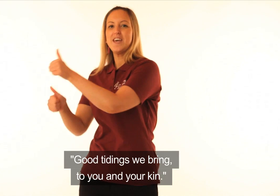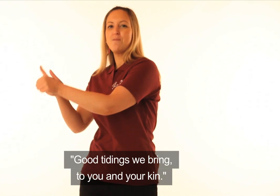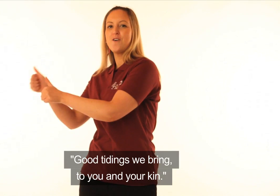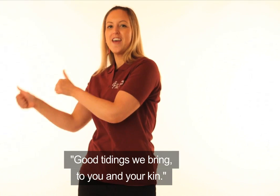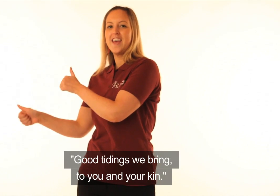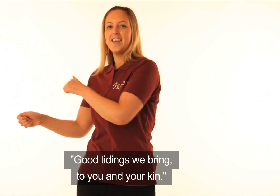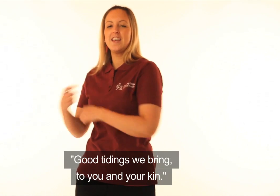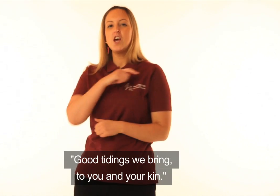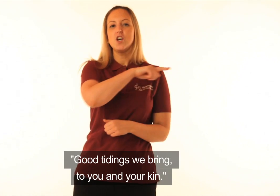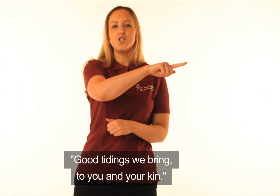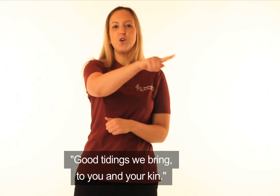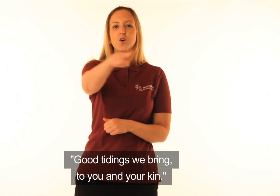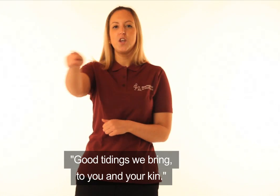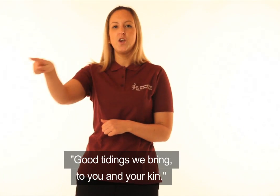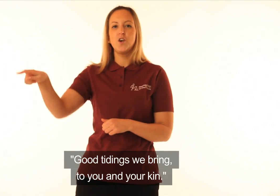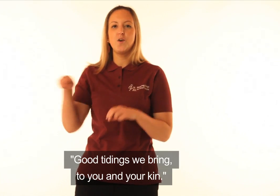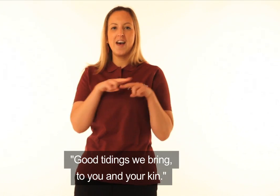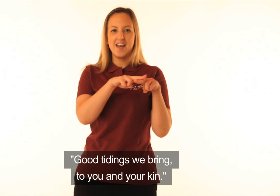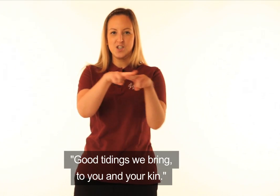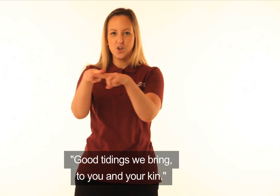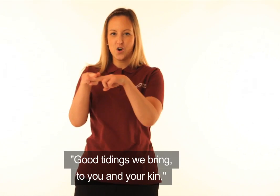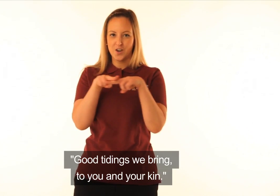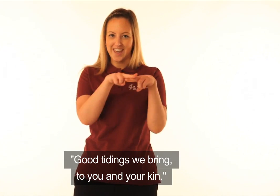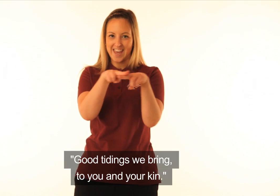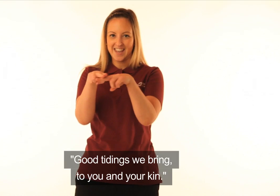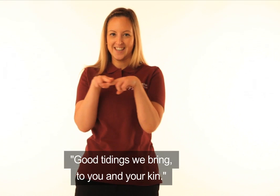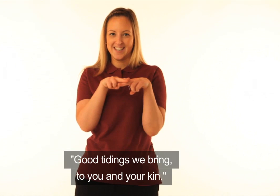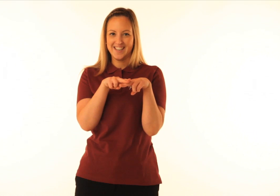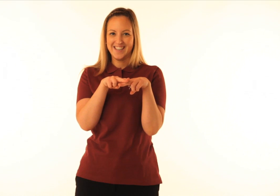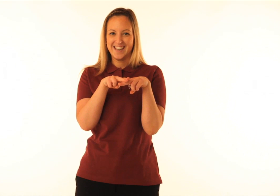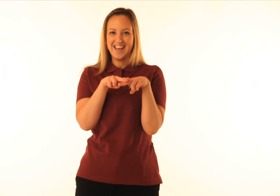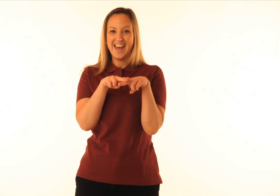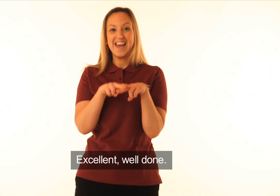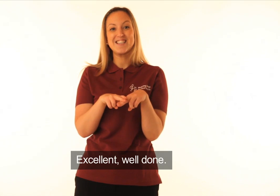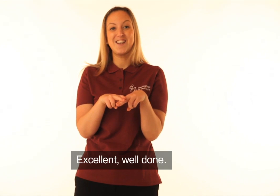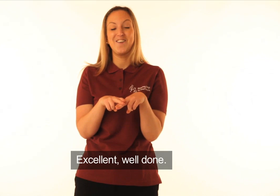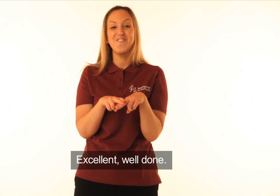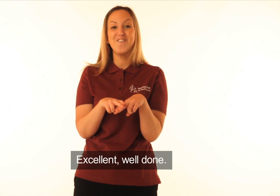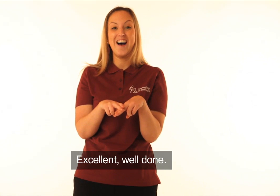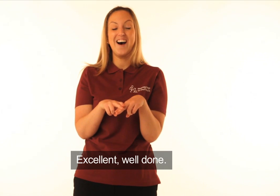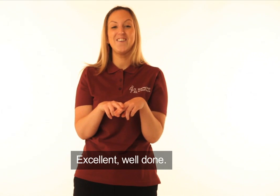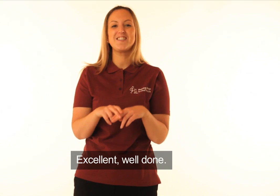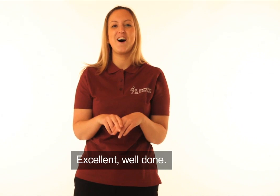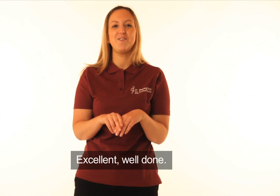bring. To you and your kin. Excellent. Well done.